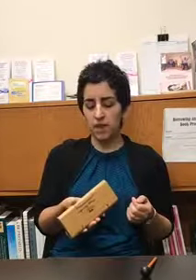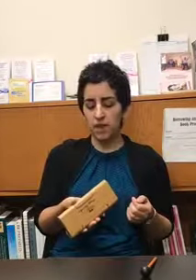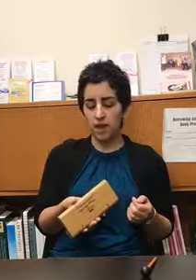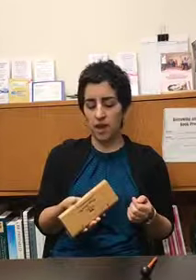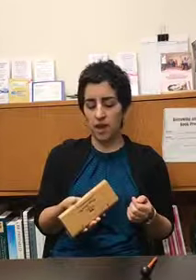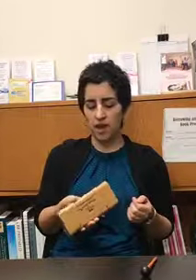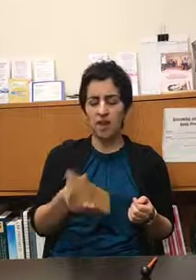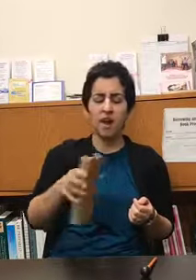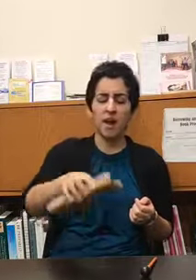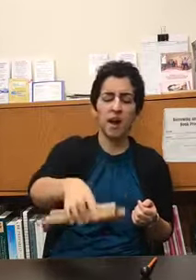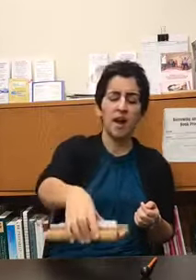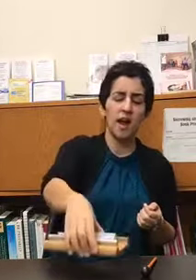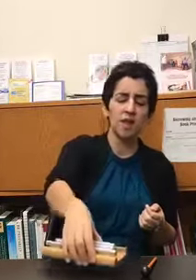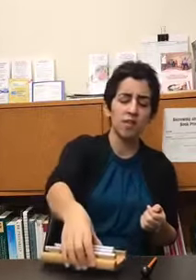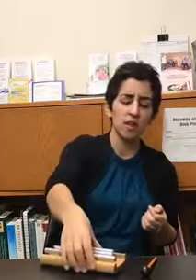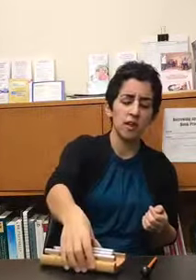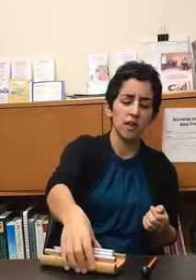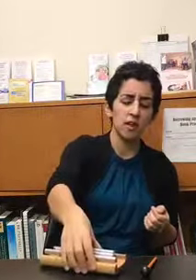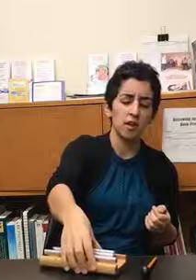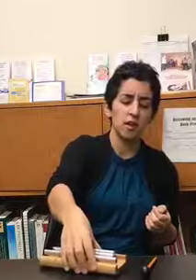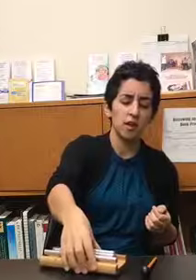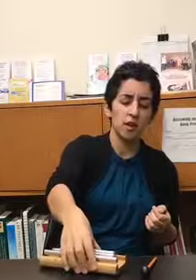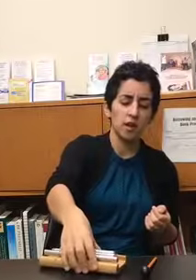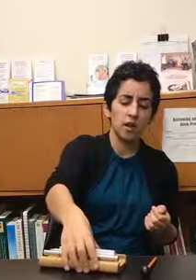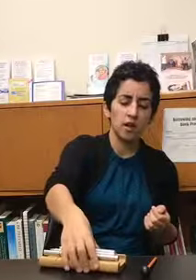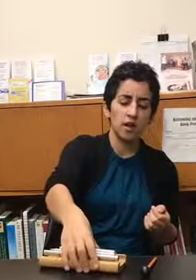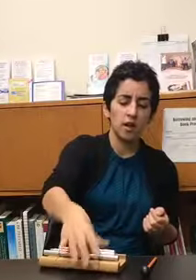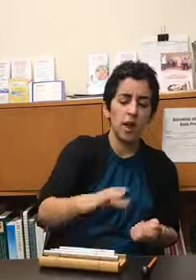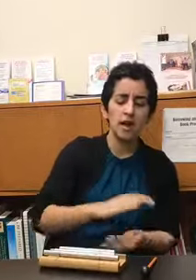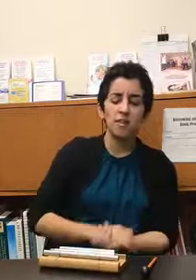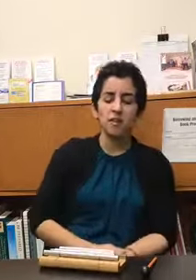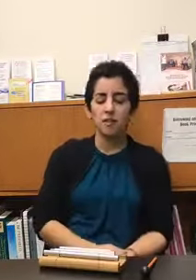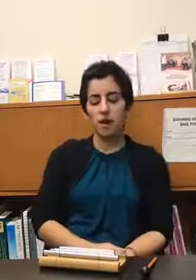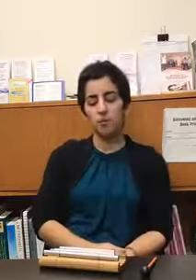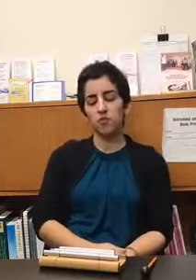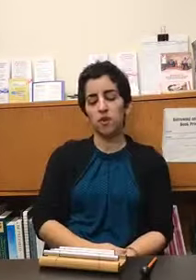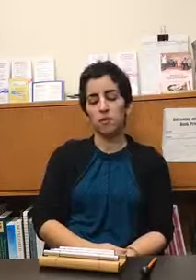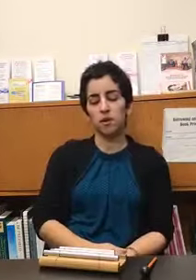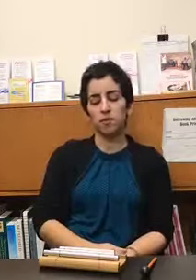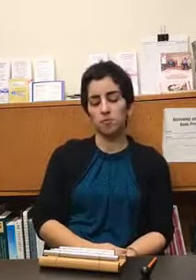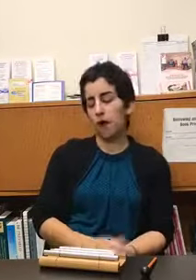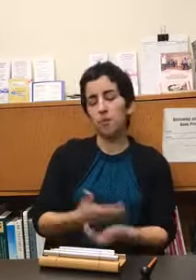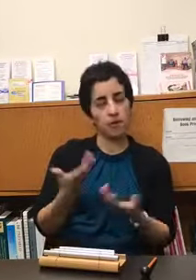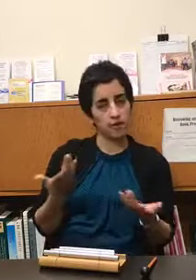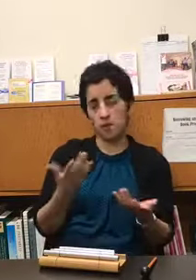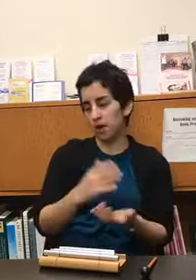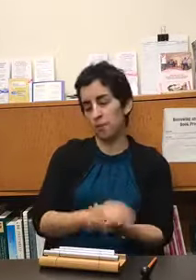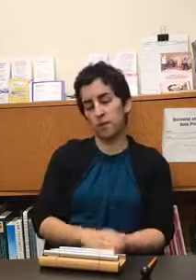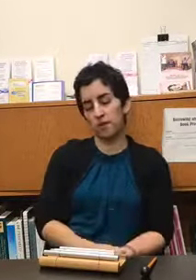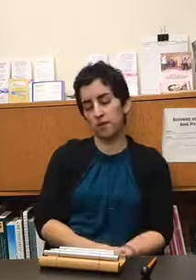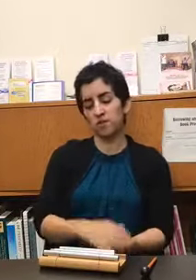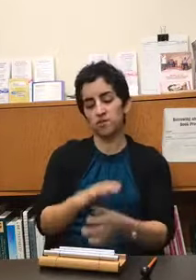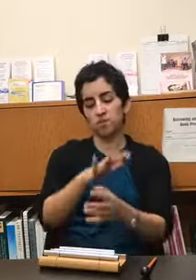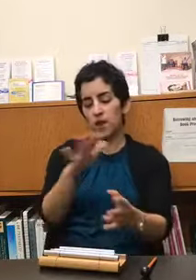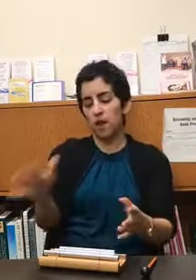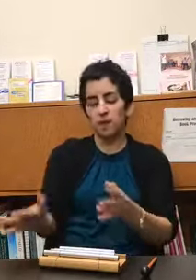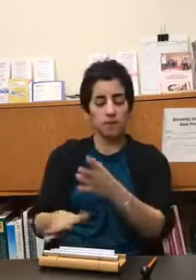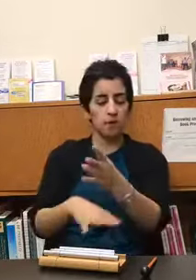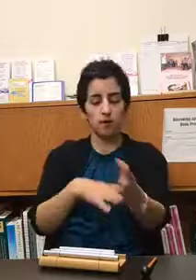um yeah anything anything that comes from a probably from a company that is involved